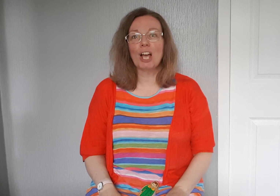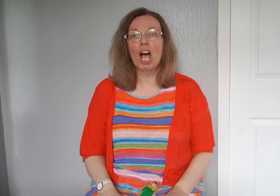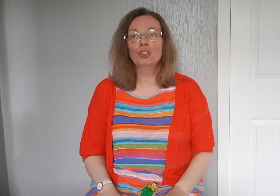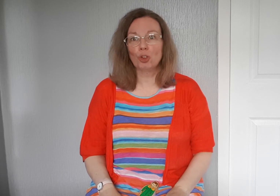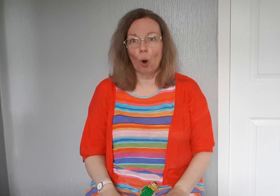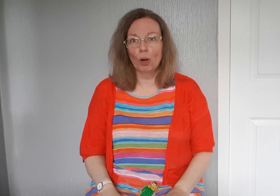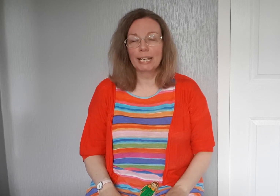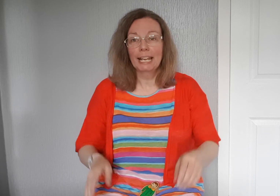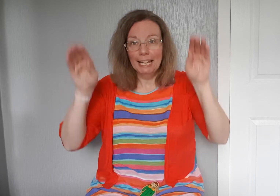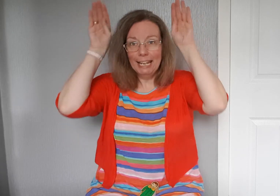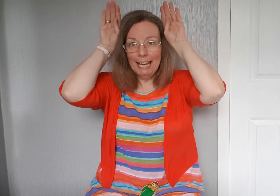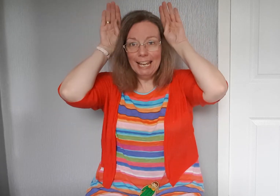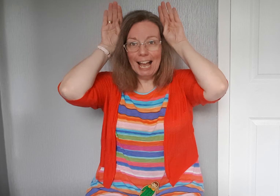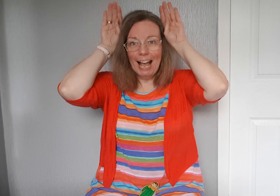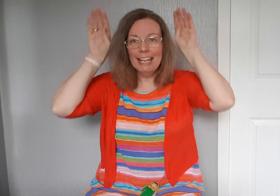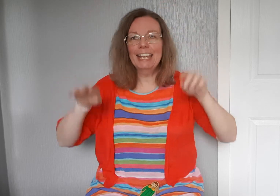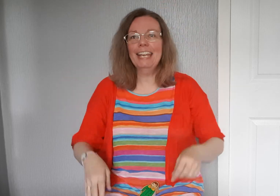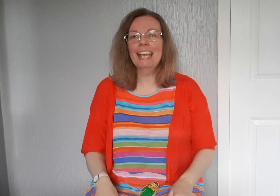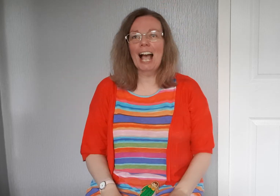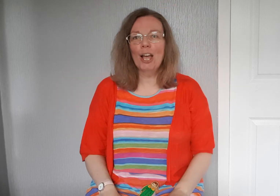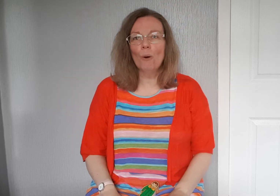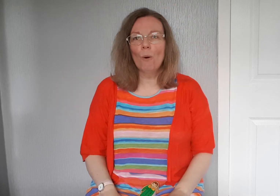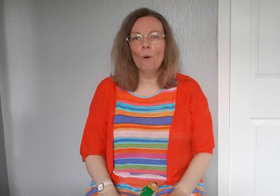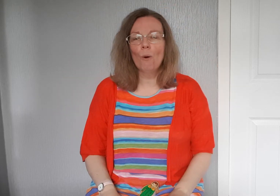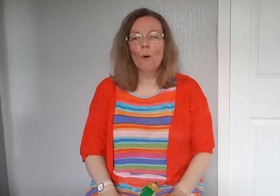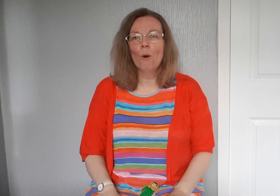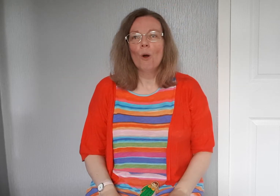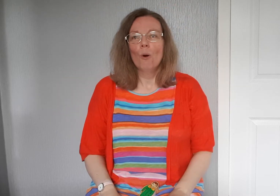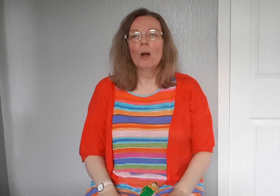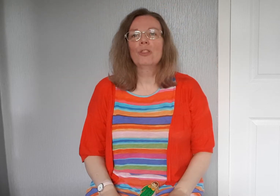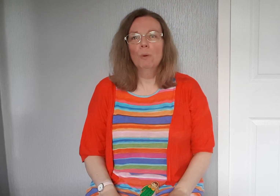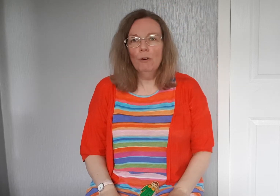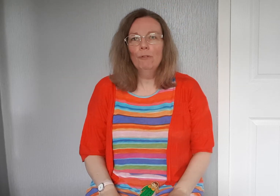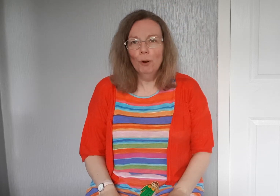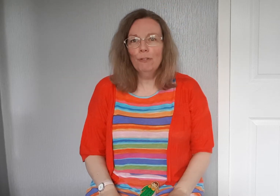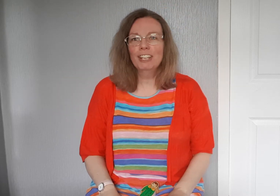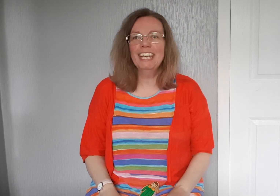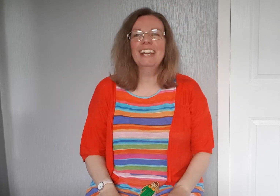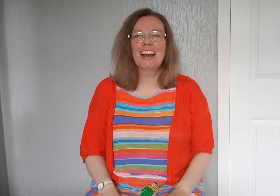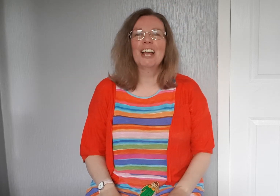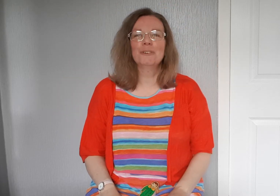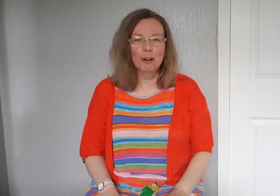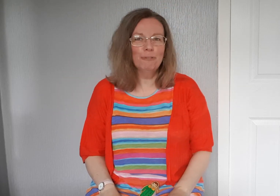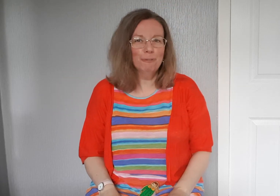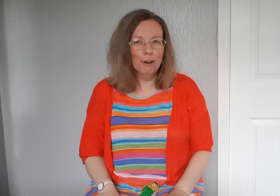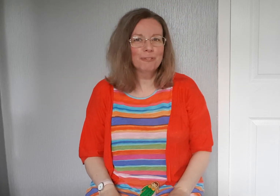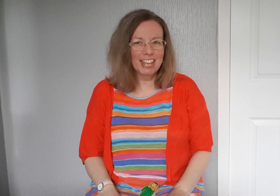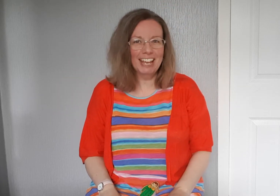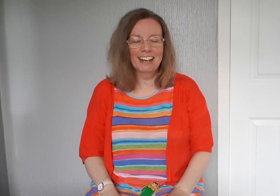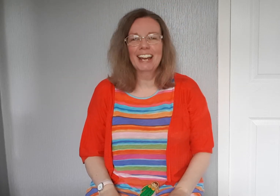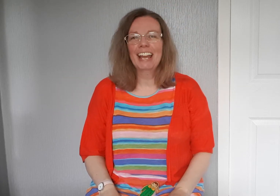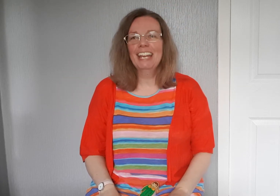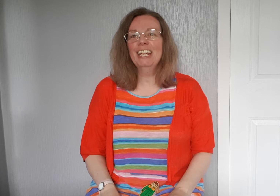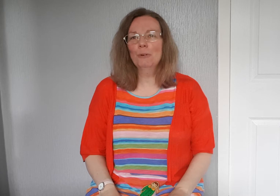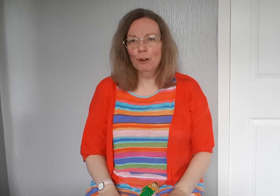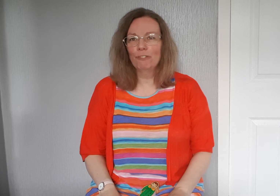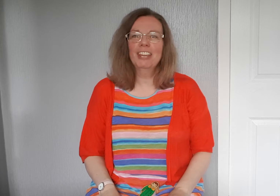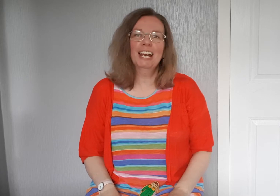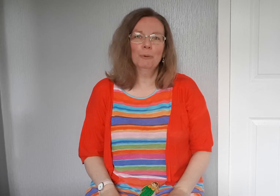a dog. E-I-E-I-O. With a woof woof here and a woof woof there. Here a woof there a